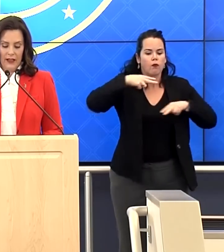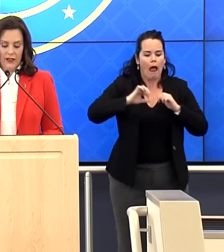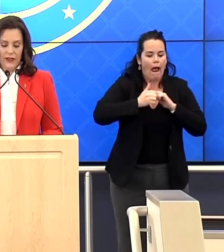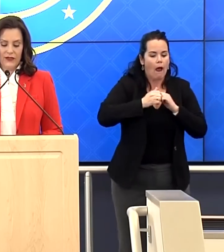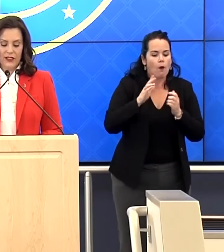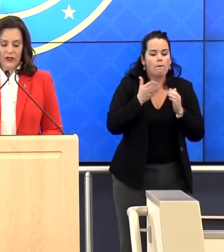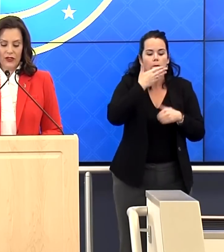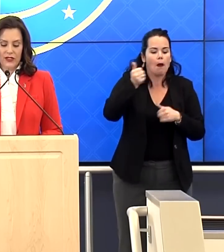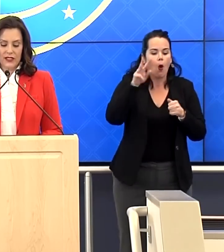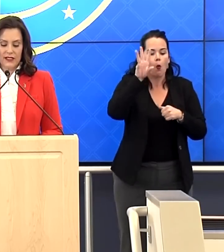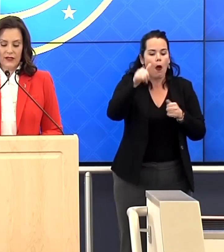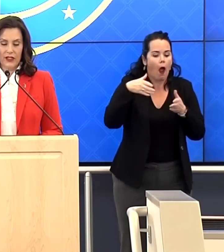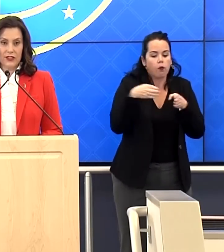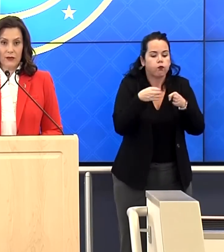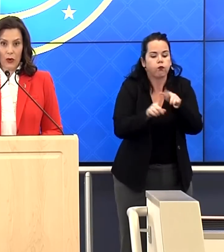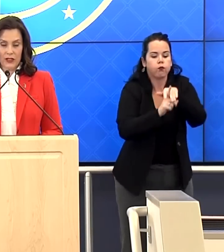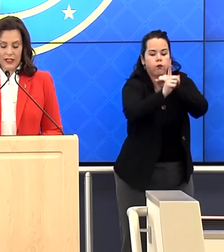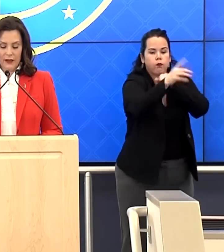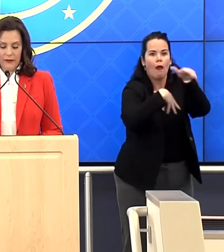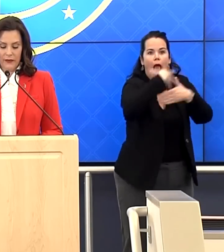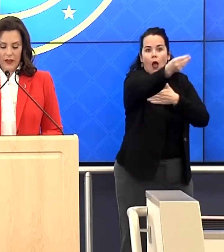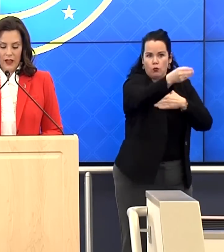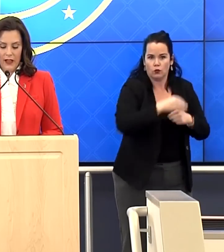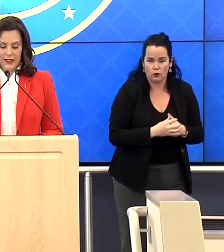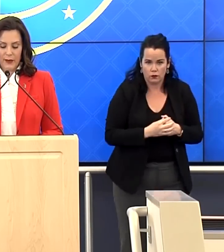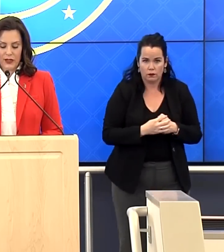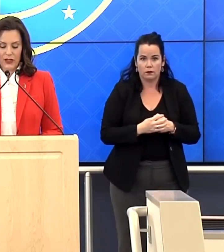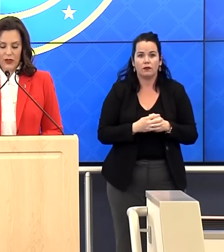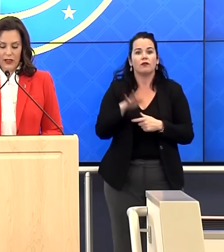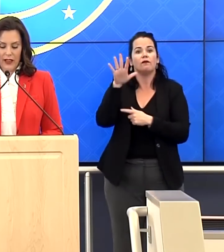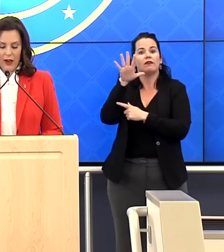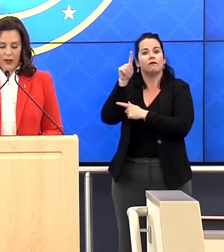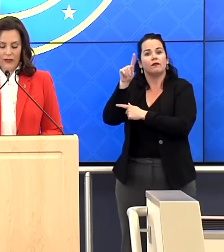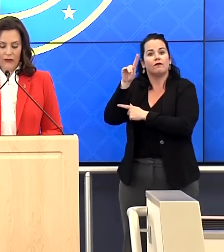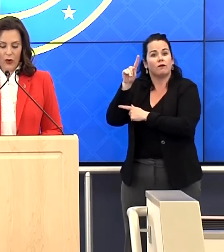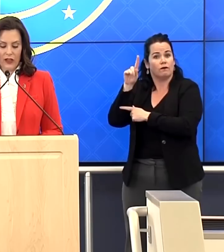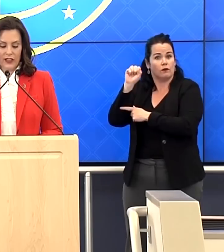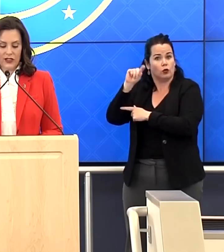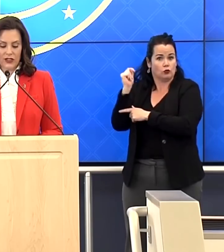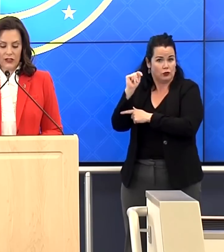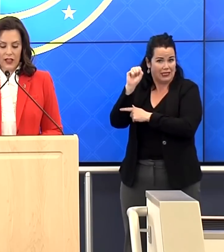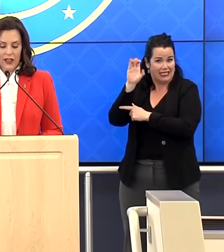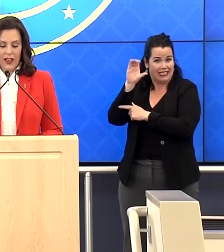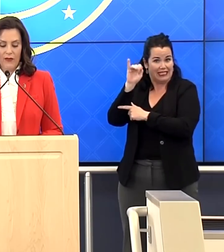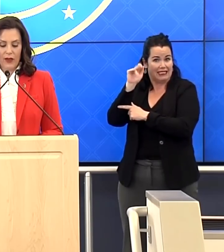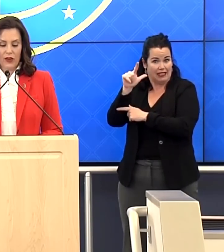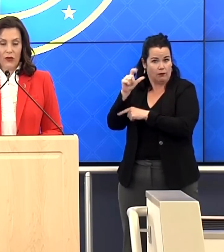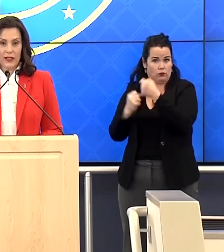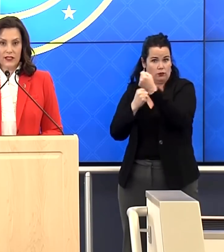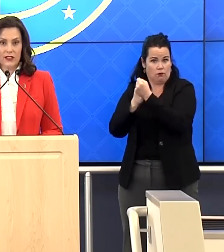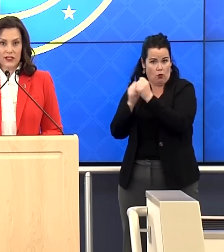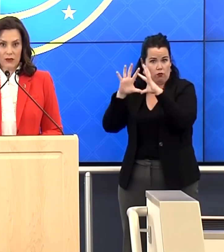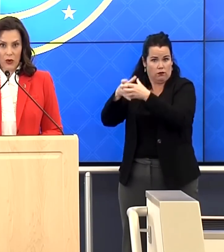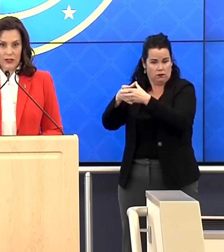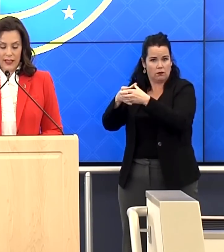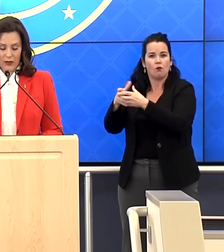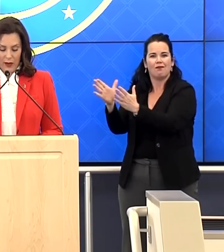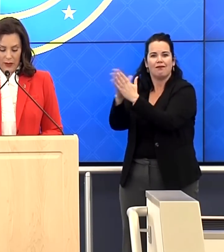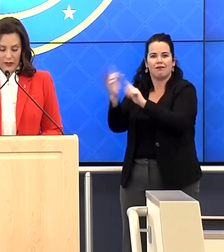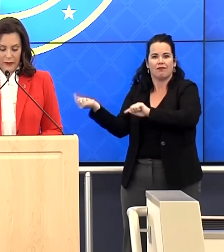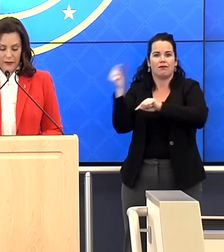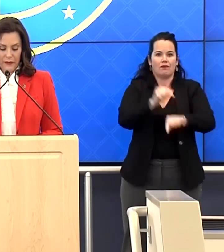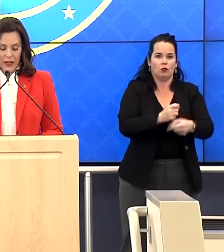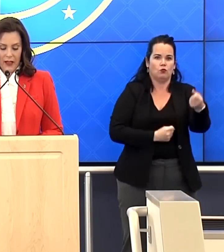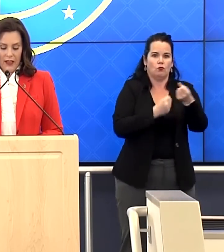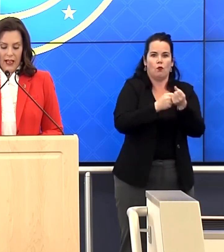The 51st Civil Support Team, a special unit out of Fort Custer, have been requested to support Dow